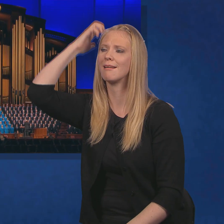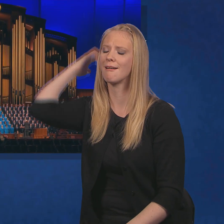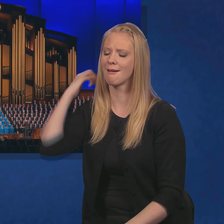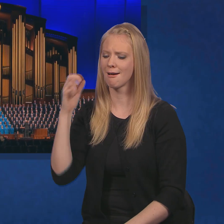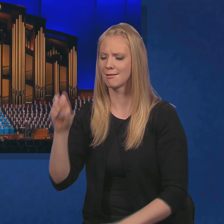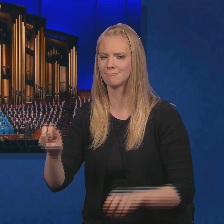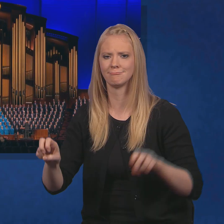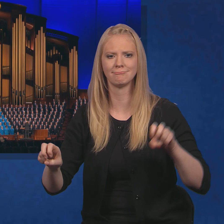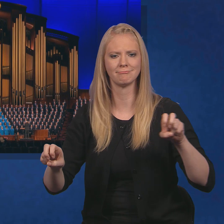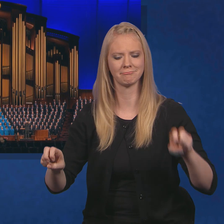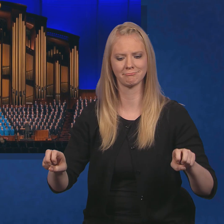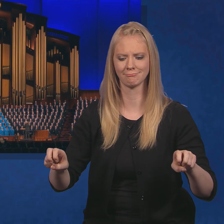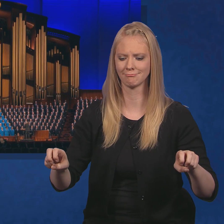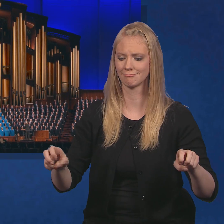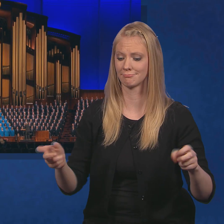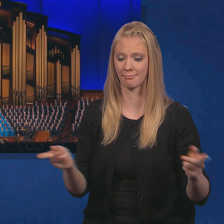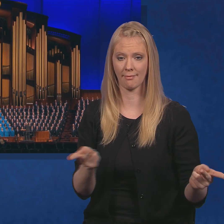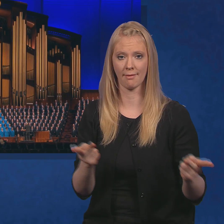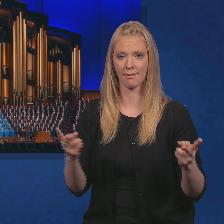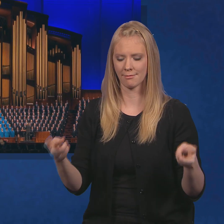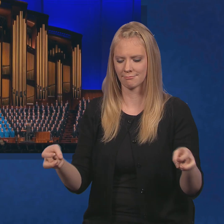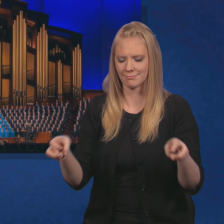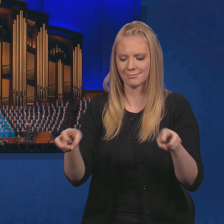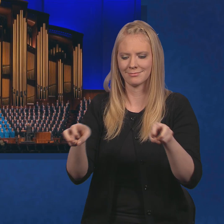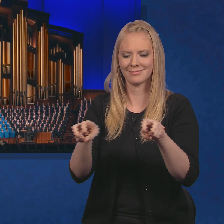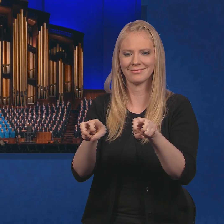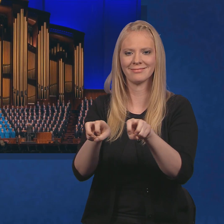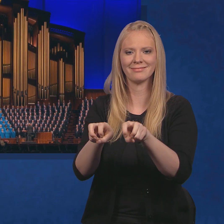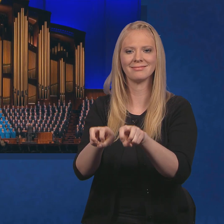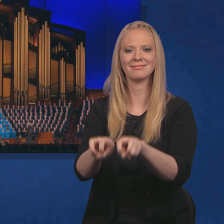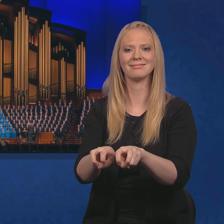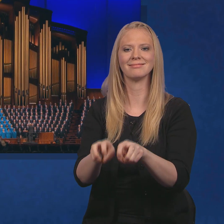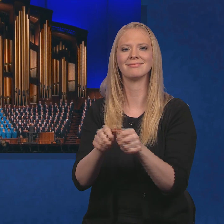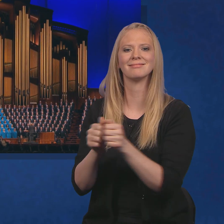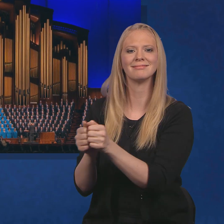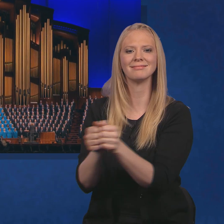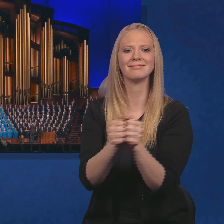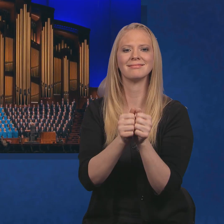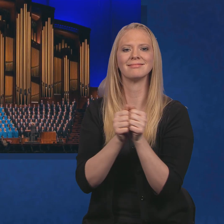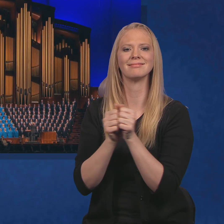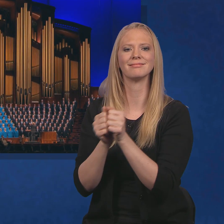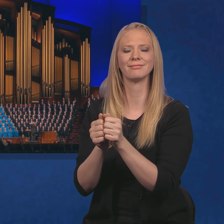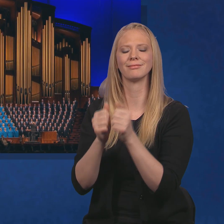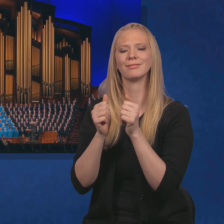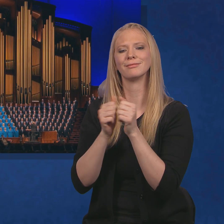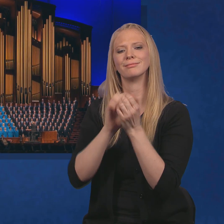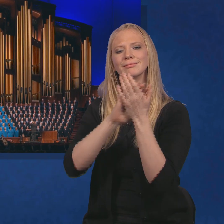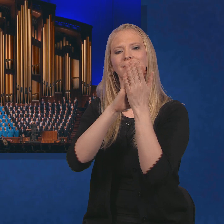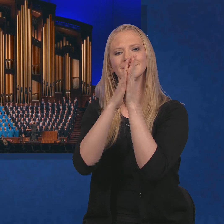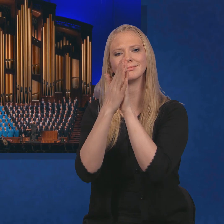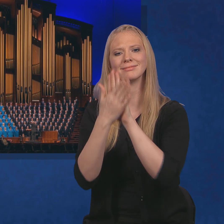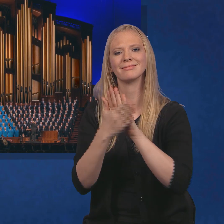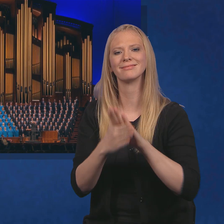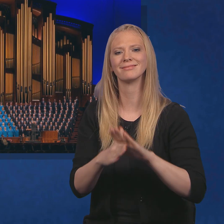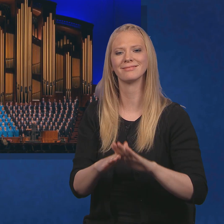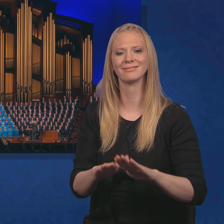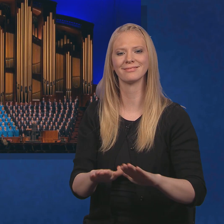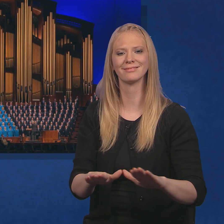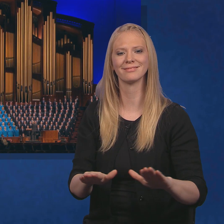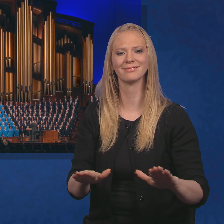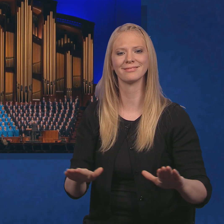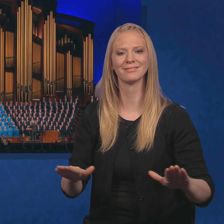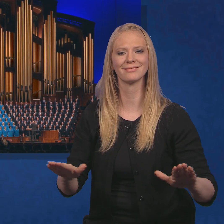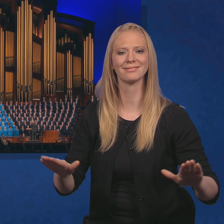the Lion Shall I down to heaven without